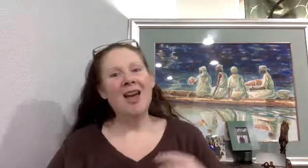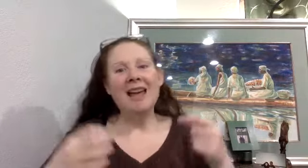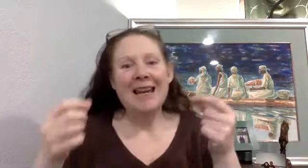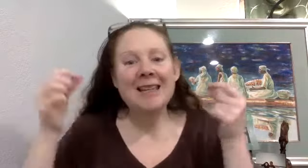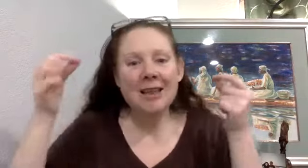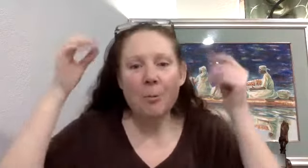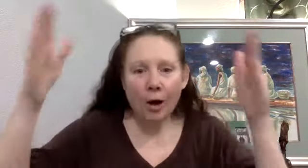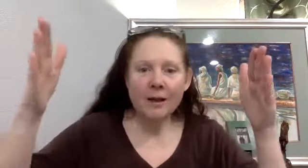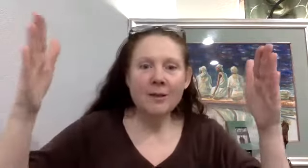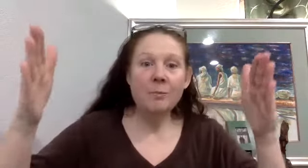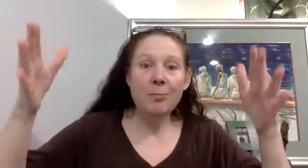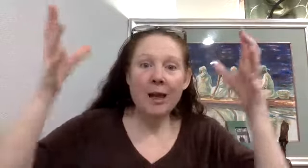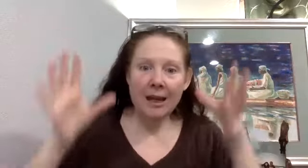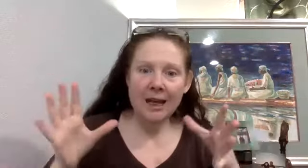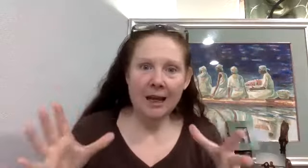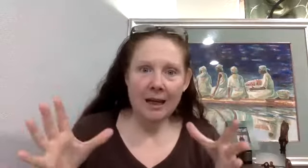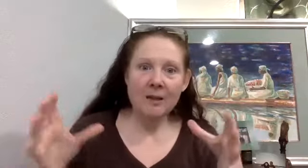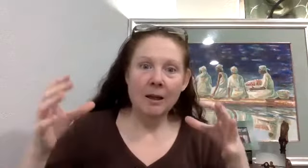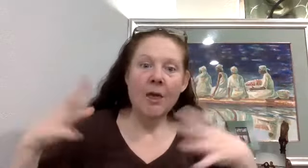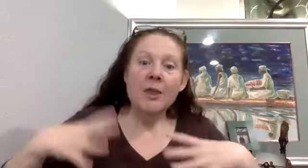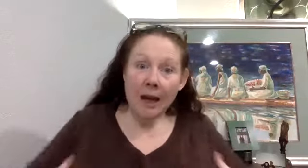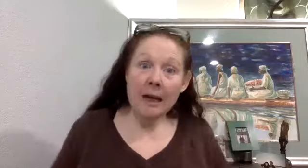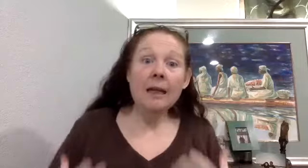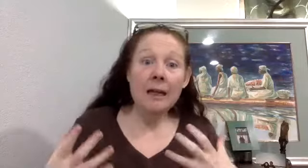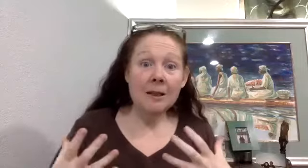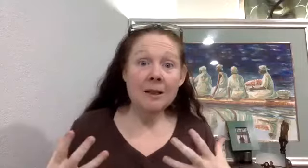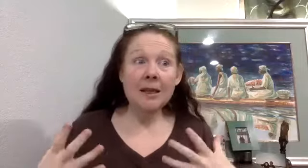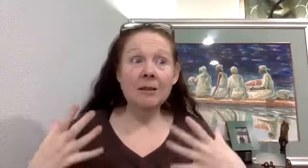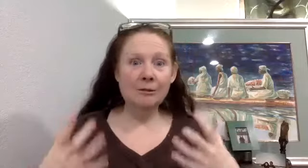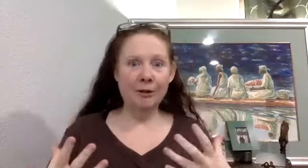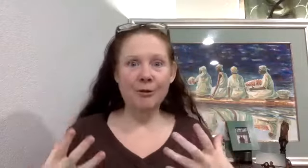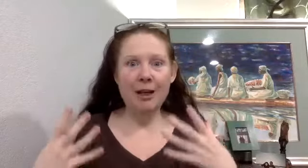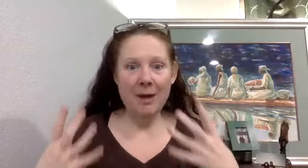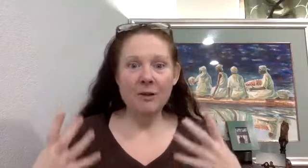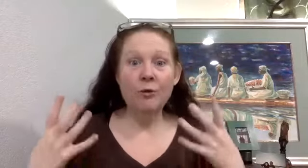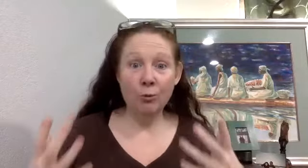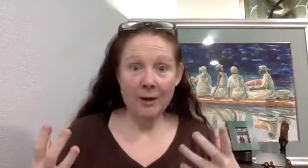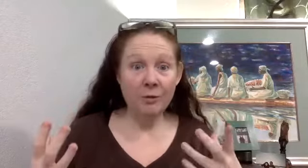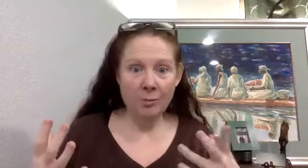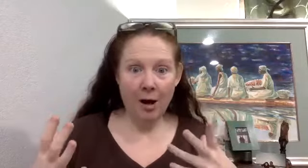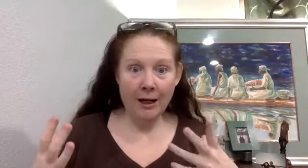It's that the Parkinson's people can't take it easy. But taking it easy is literally a message for rest from the body.